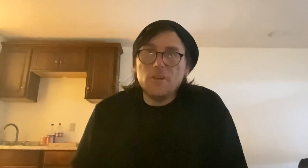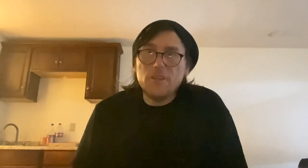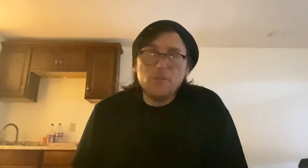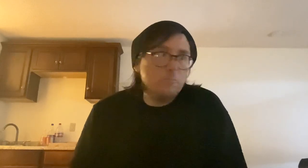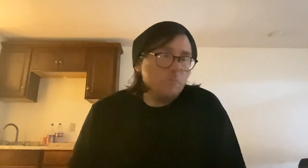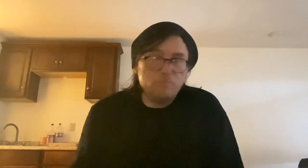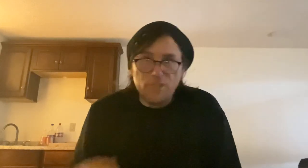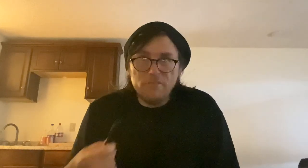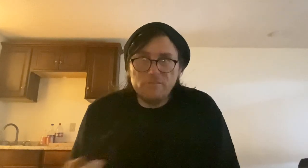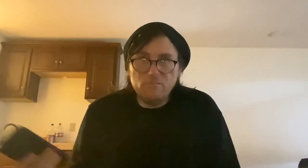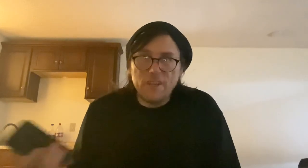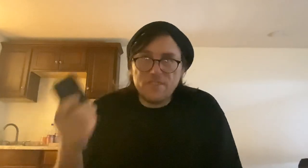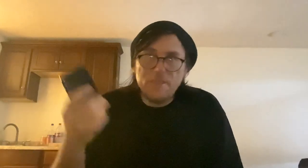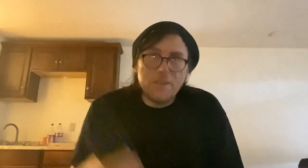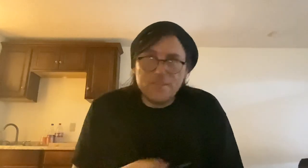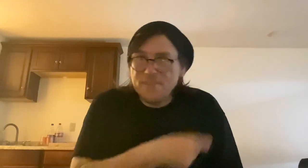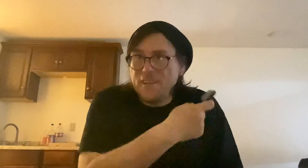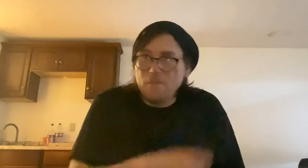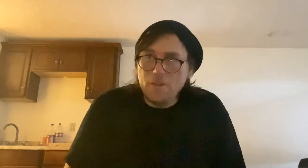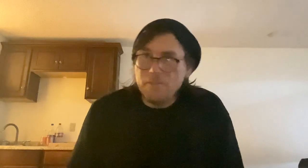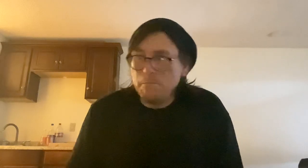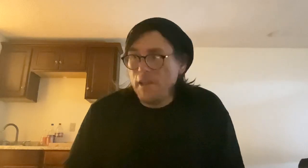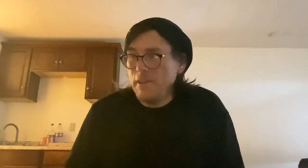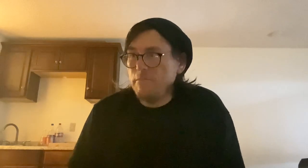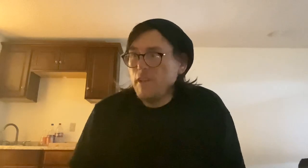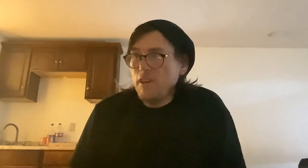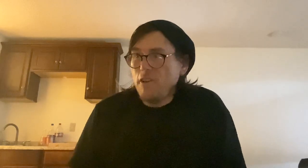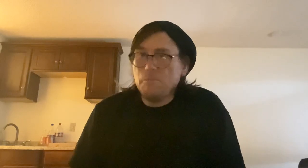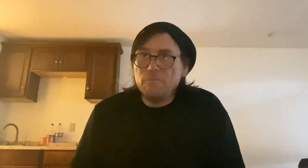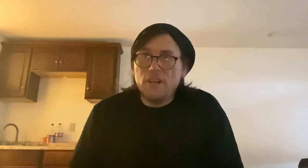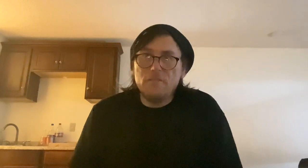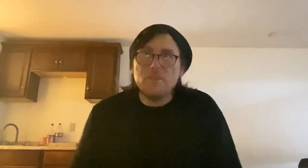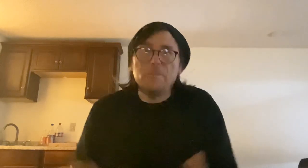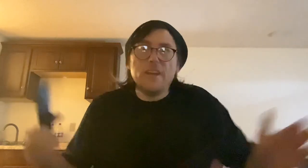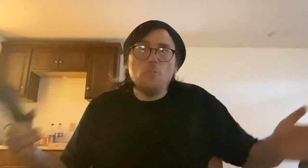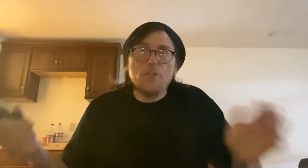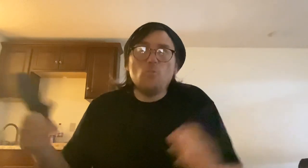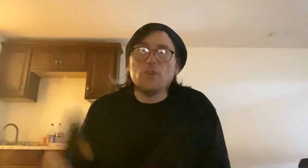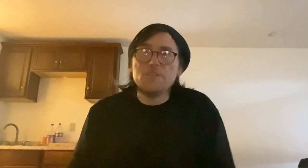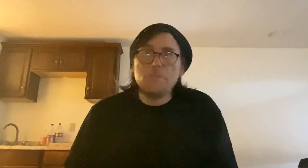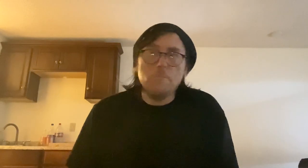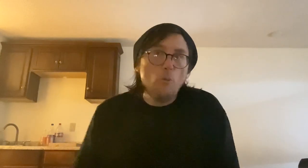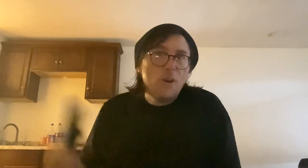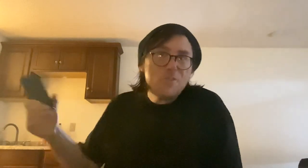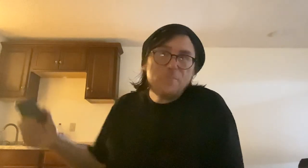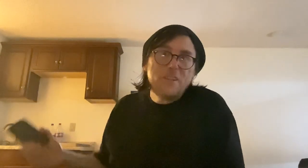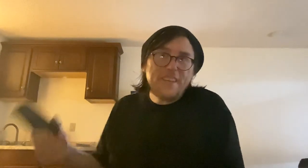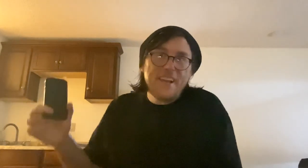you know, like exhibits and stuff. want to be in an art, you know, someday you want your work to be a momo or something like that,